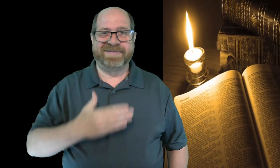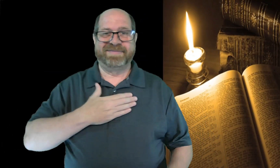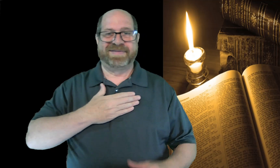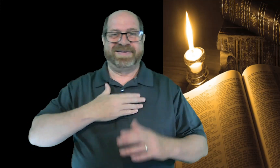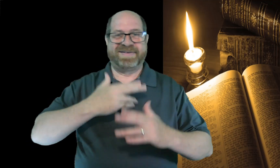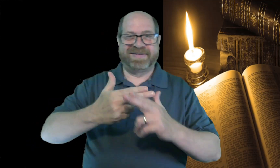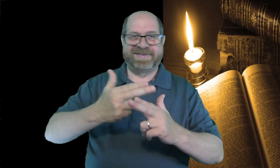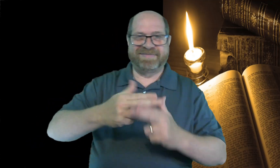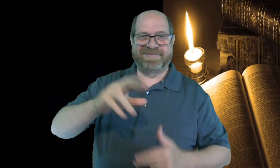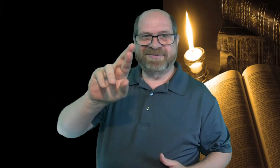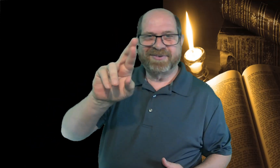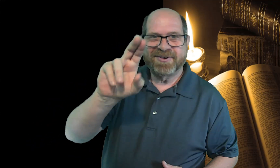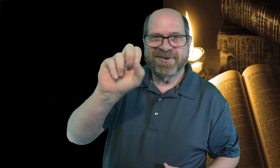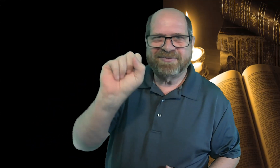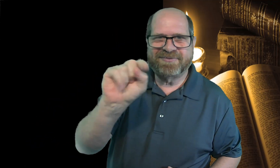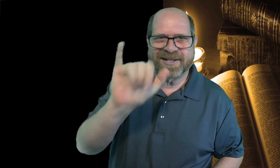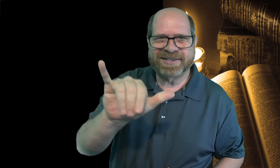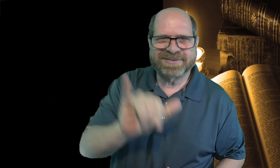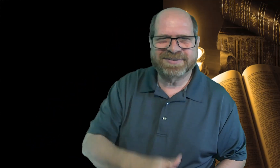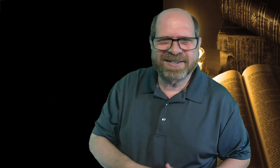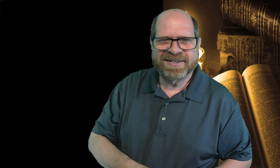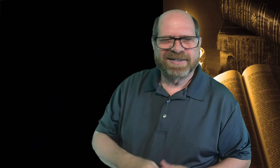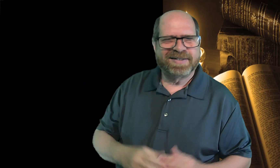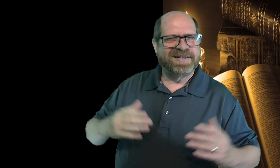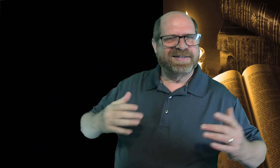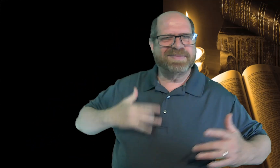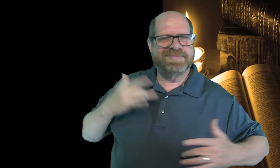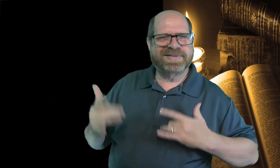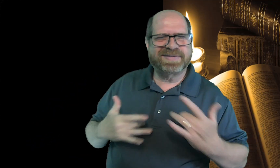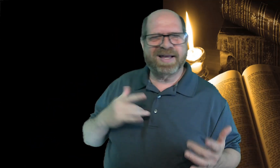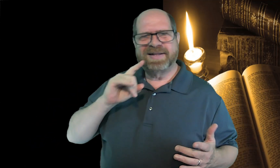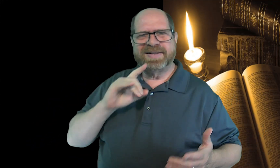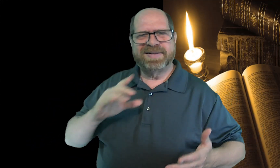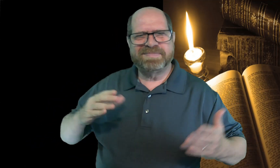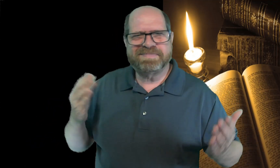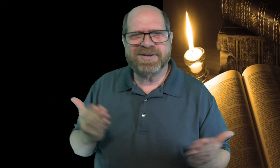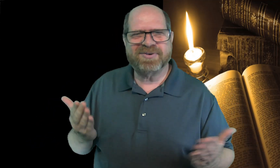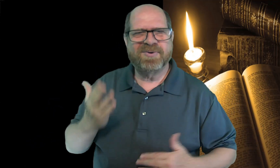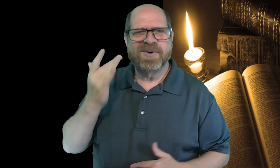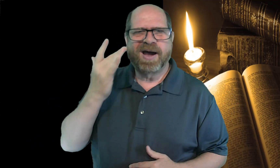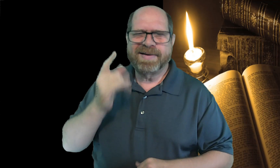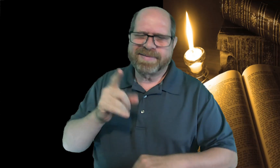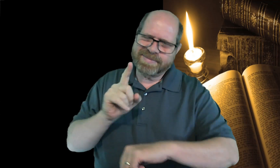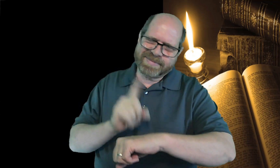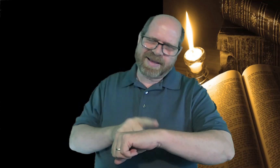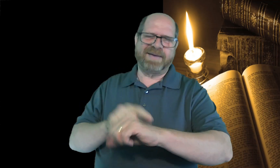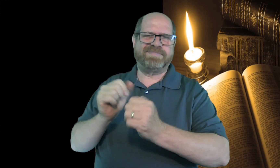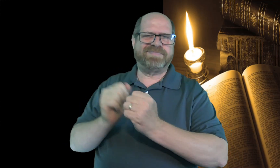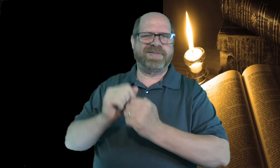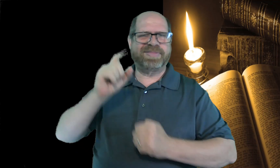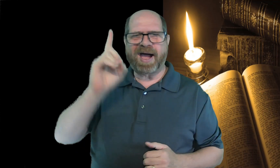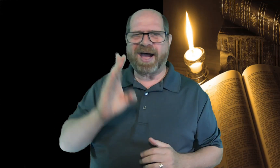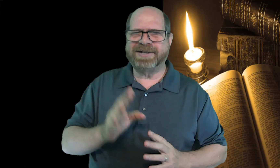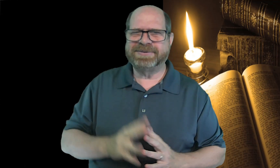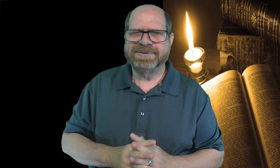Hello, my name is Rusty, and I'm excited to be here for our time with God.